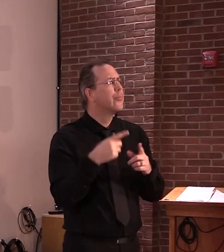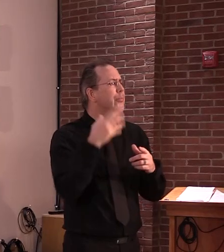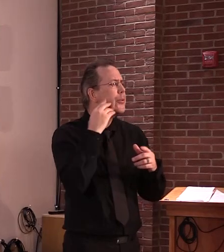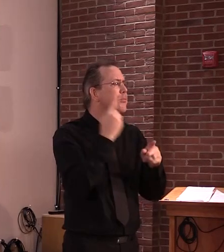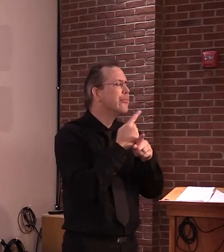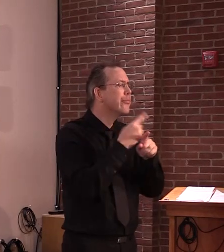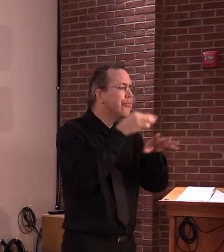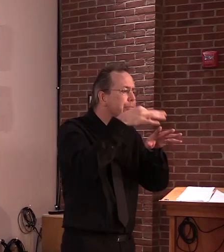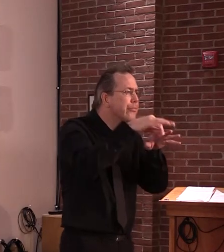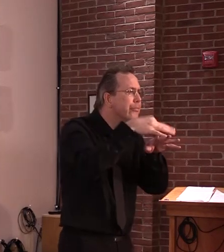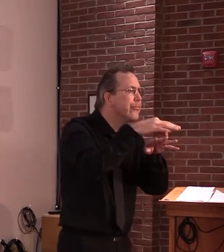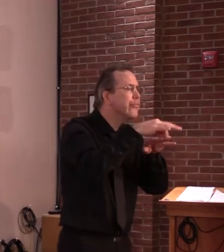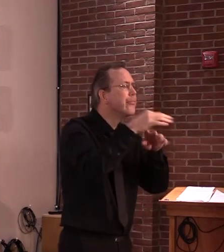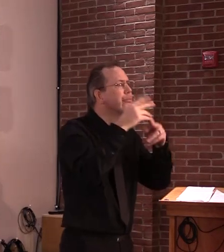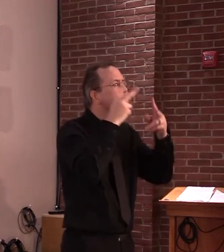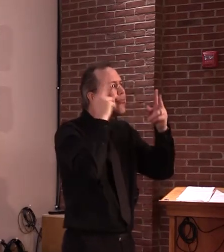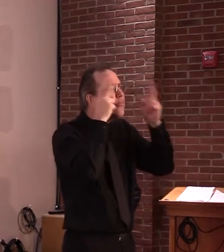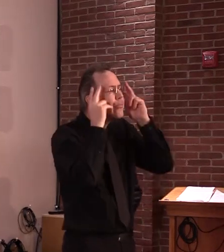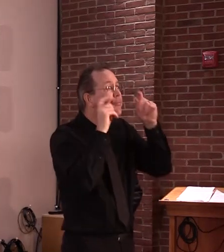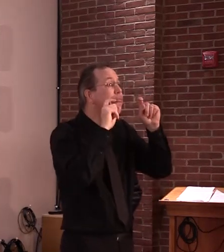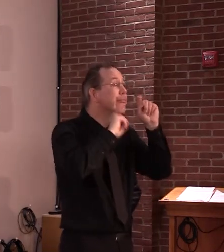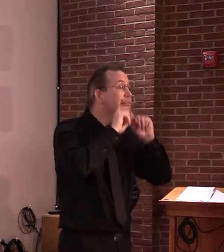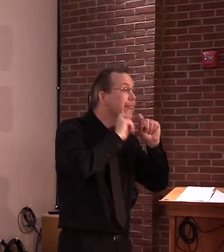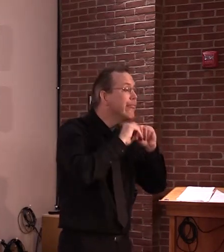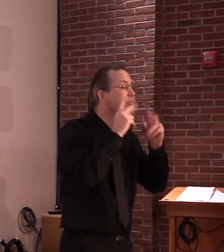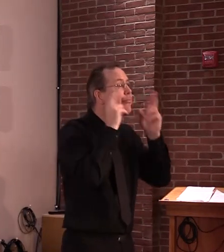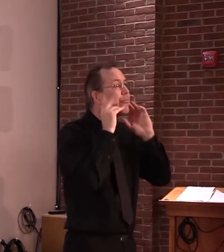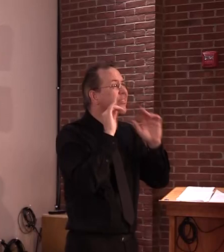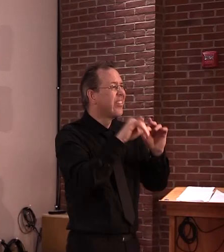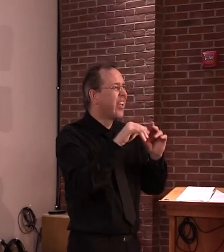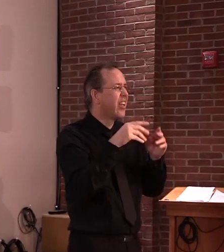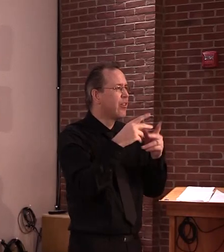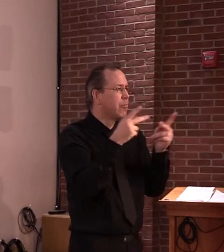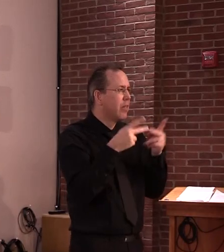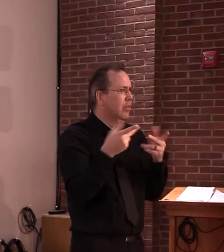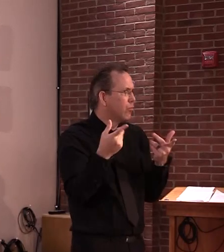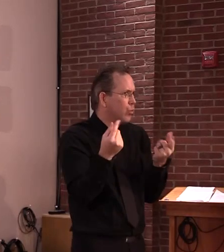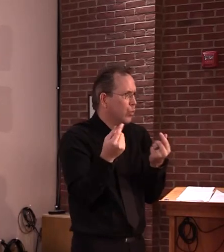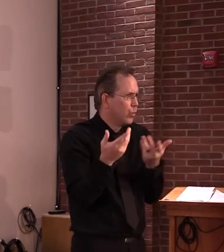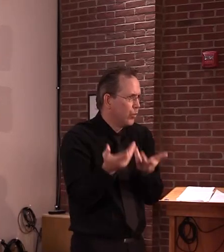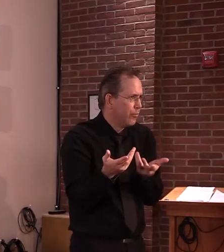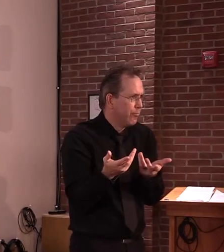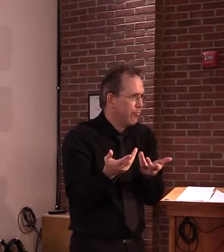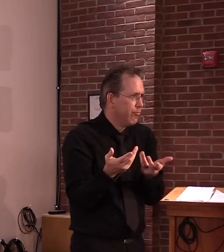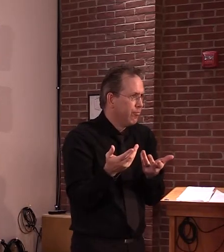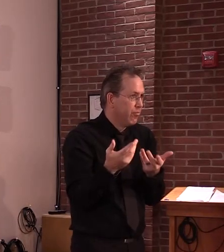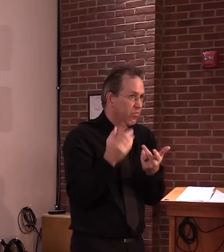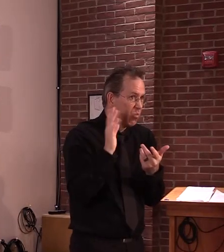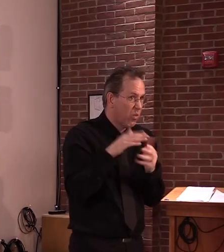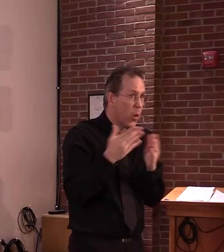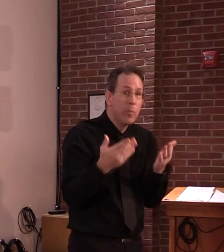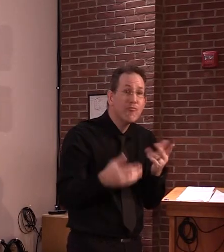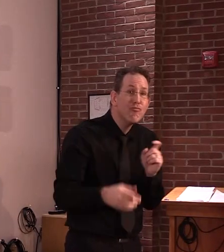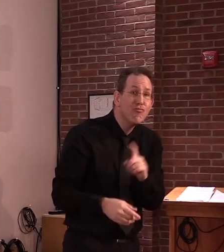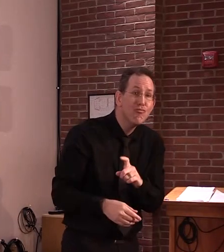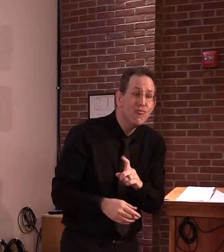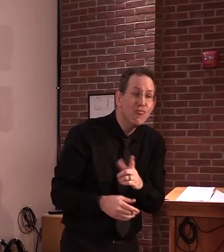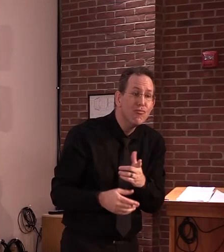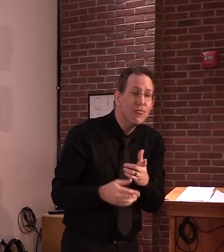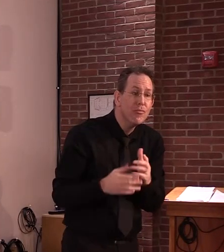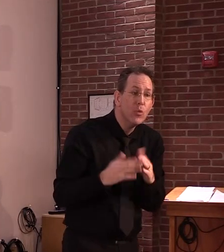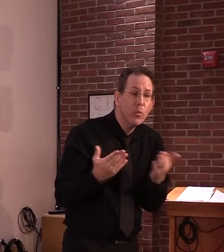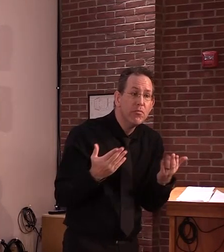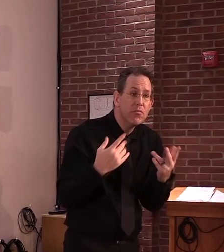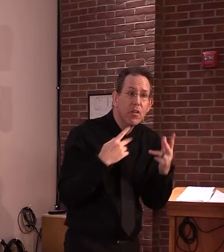and given some of the services that they offer and the level of contact that's required for those, is it actually possible for them to reopen safely?